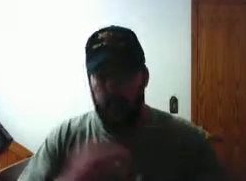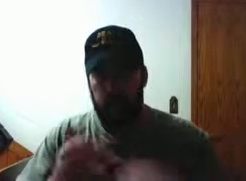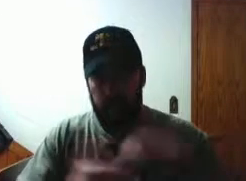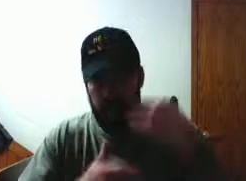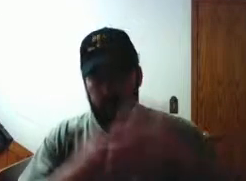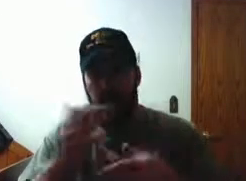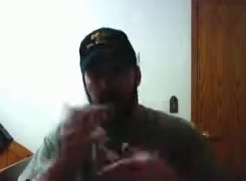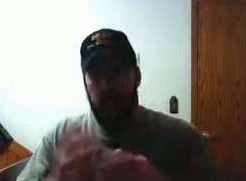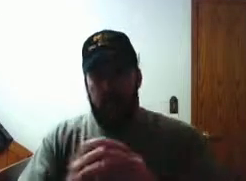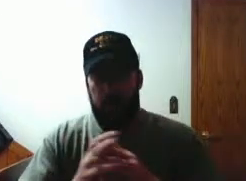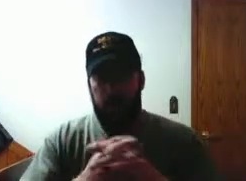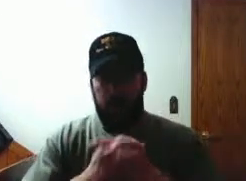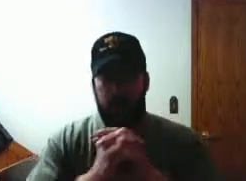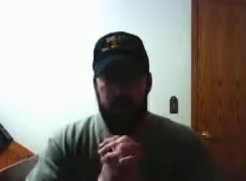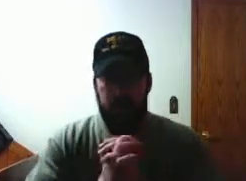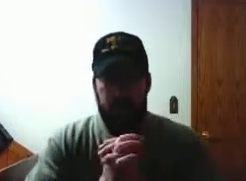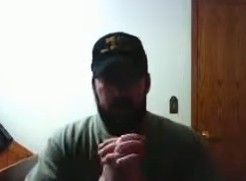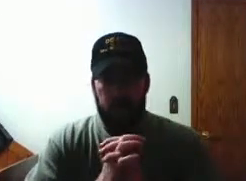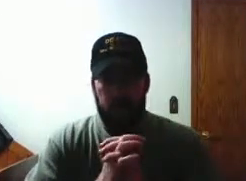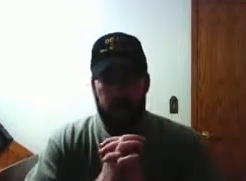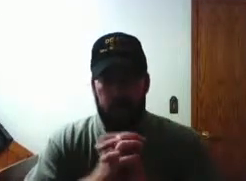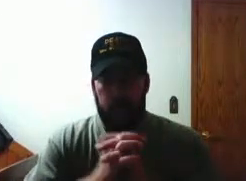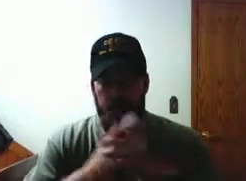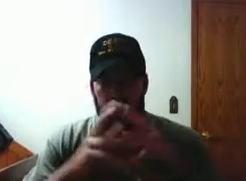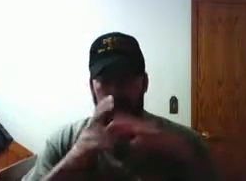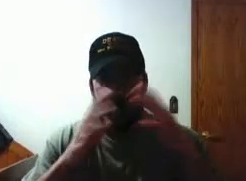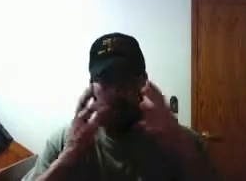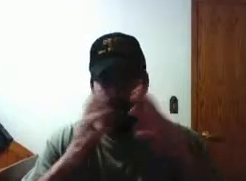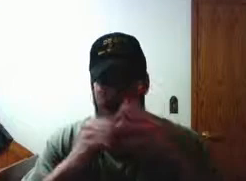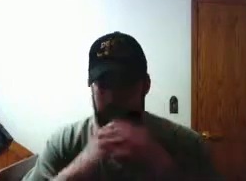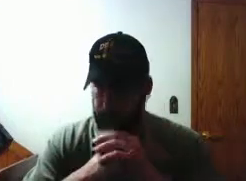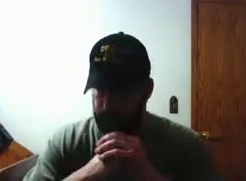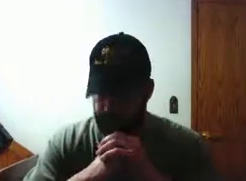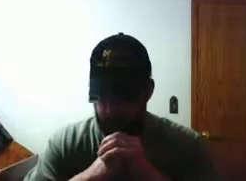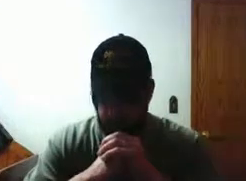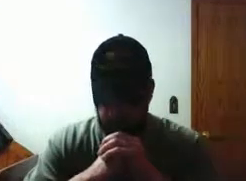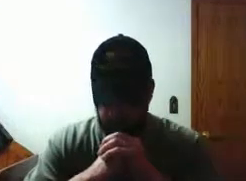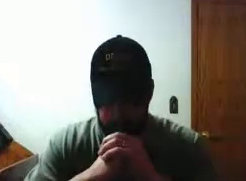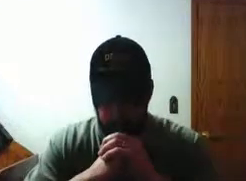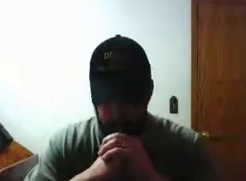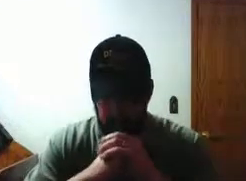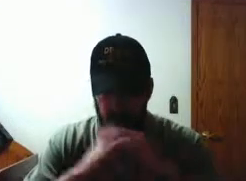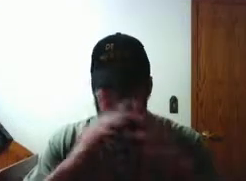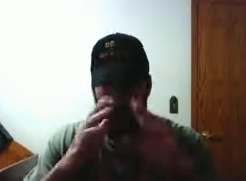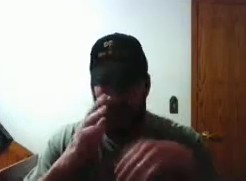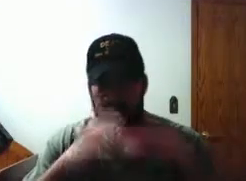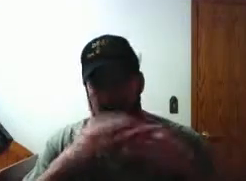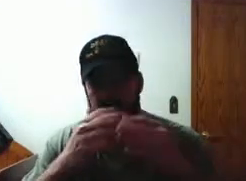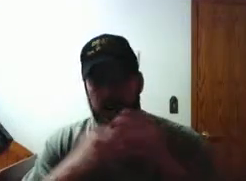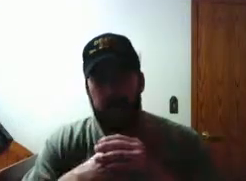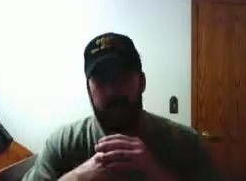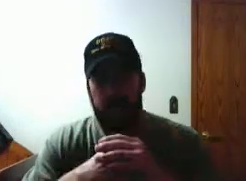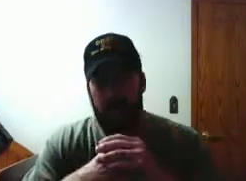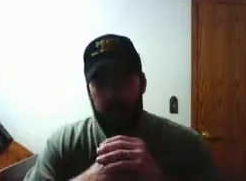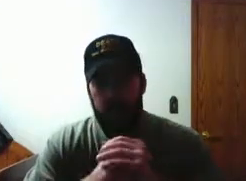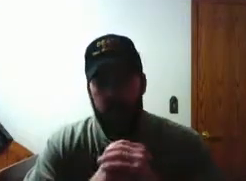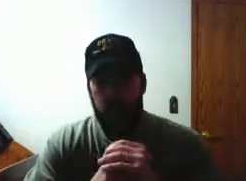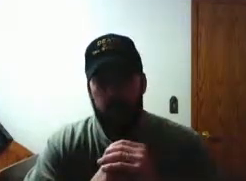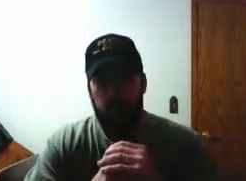increasing in uh sort of a snowball effect increasing in size kind of like a snowball does when